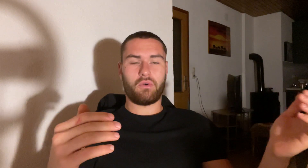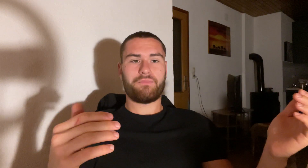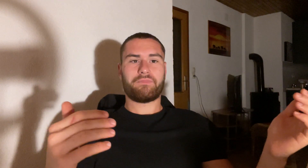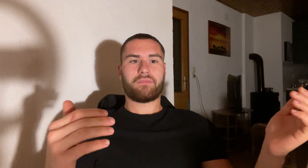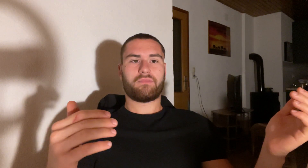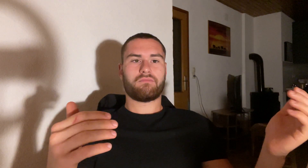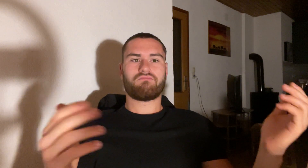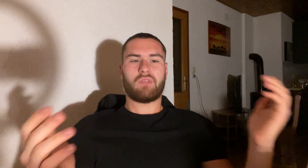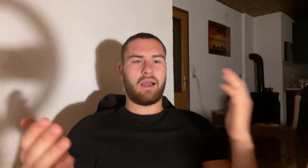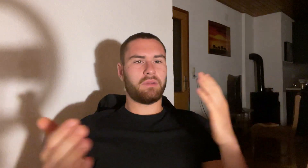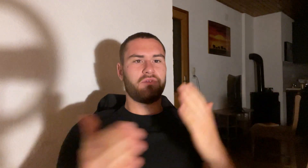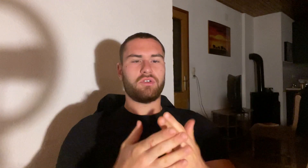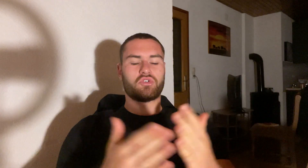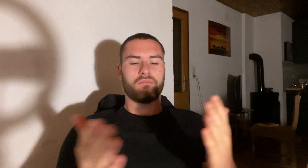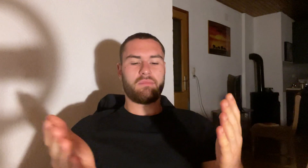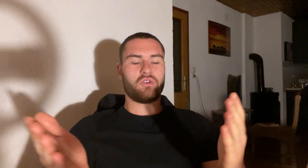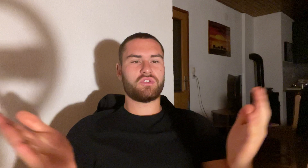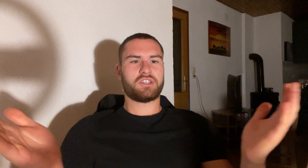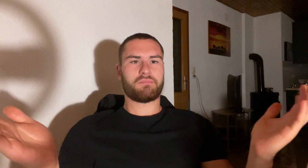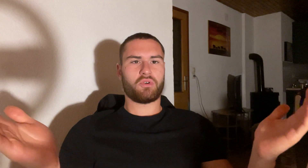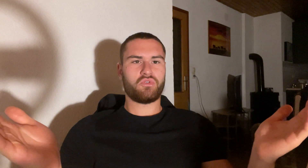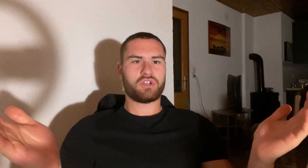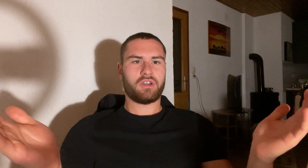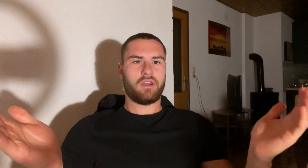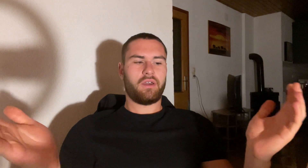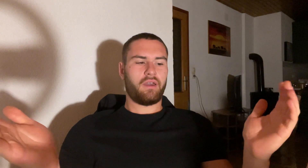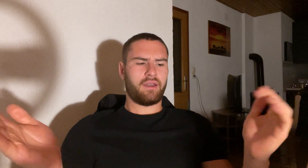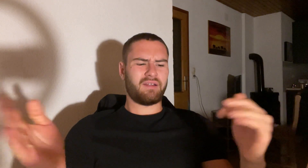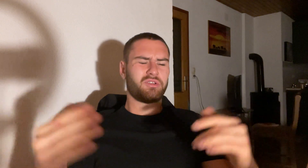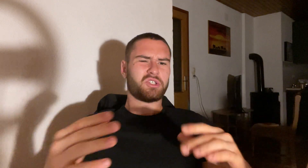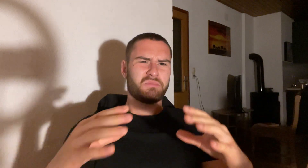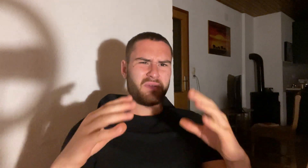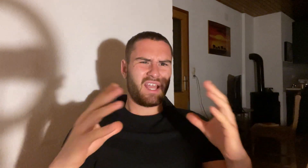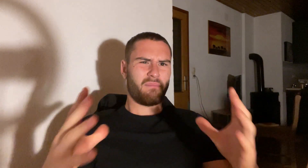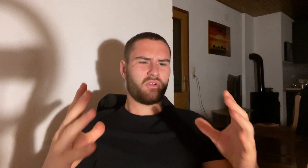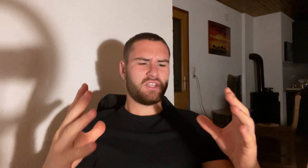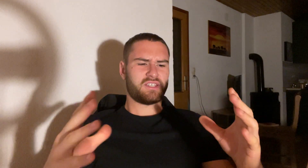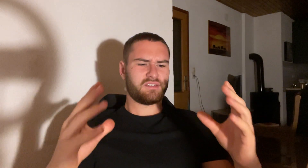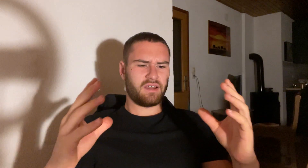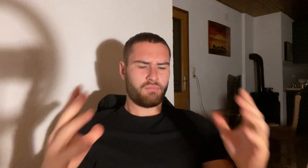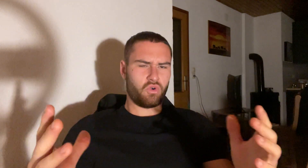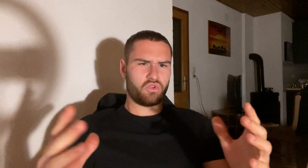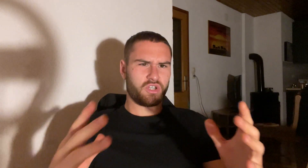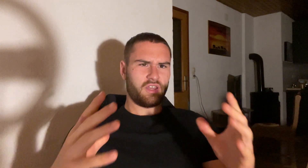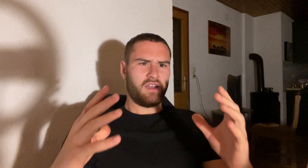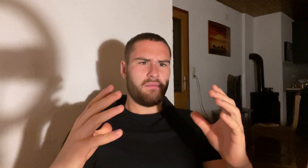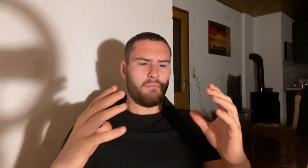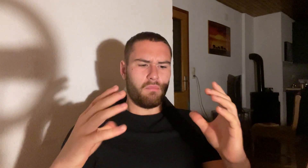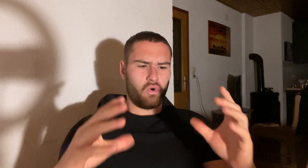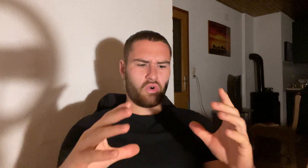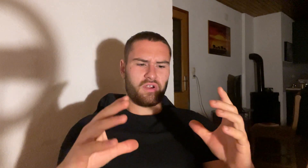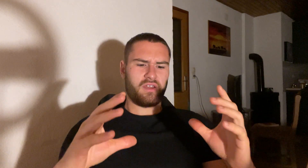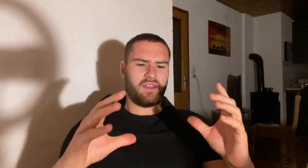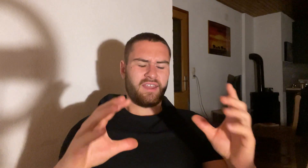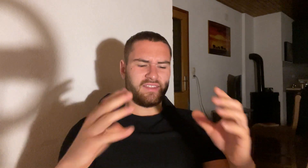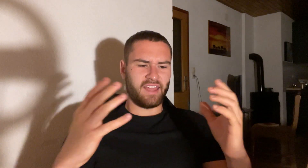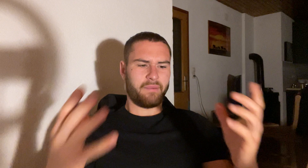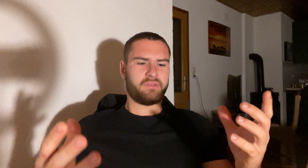I believe you should maybe use this approach and I will speak about this approach more in depth